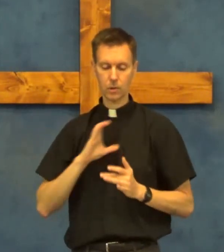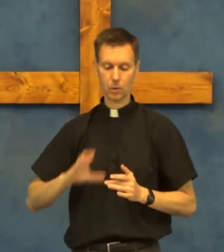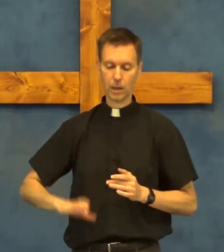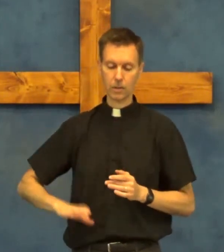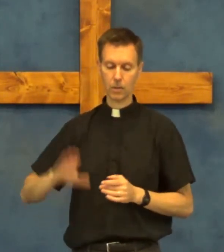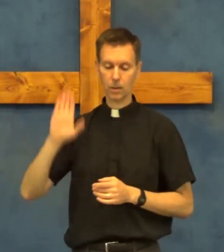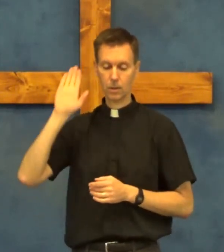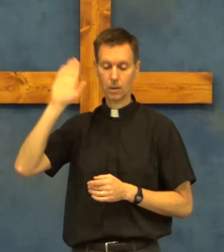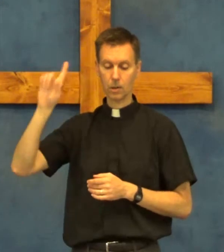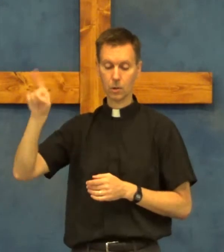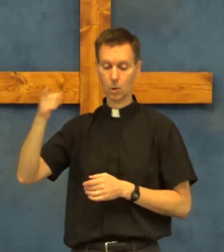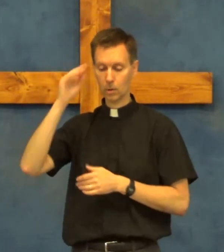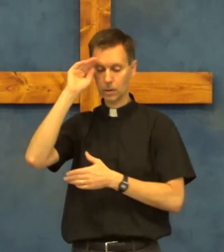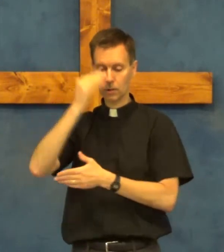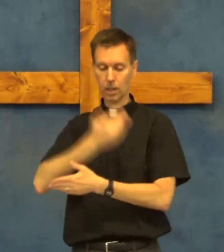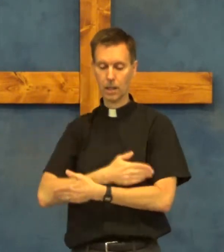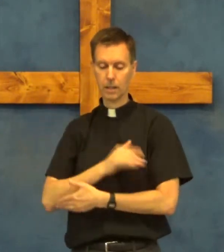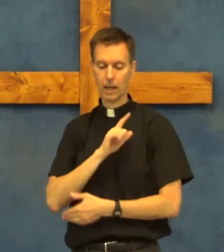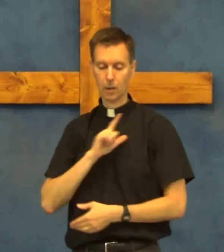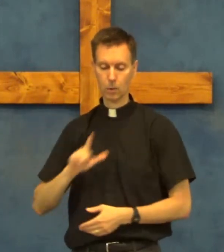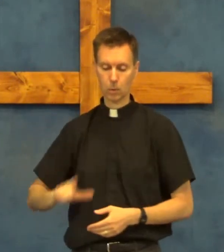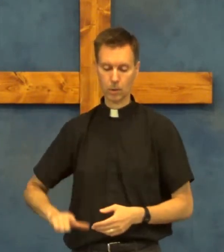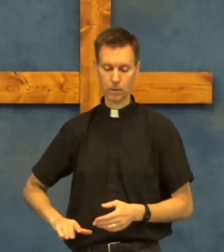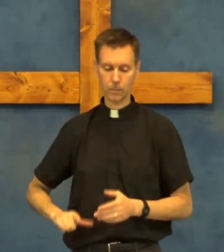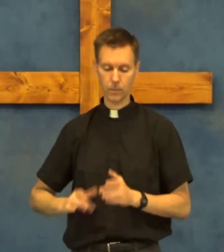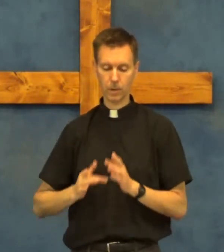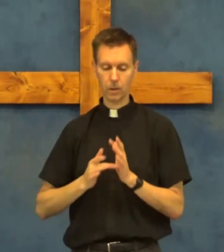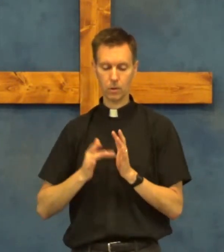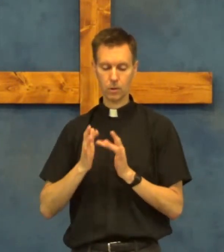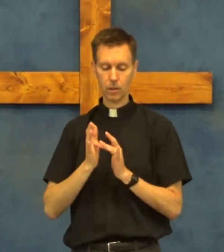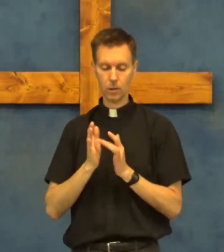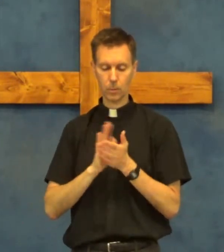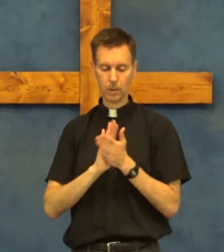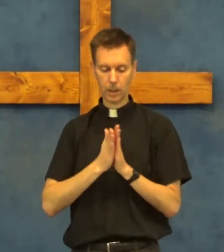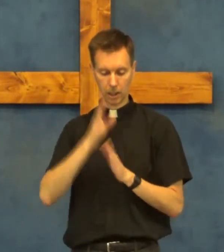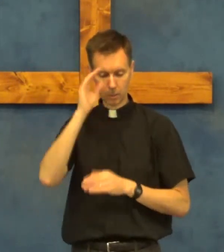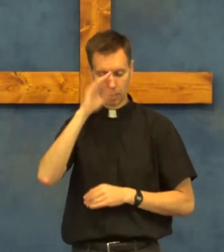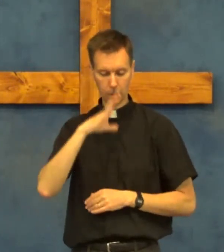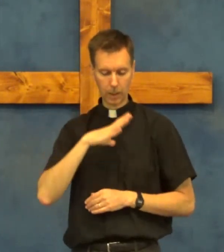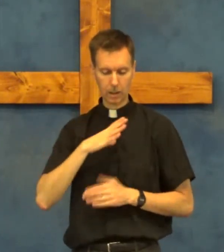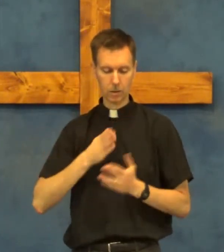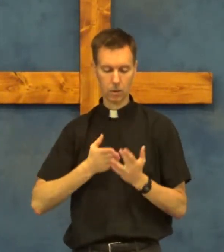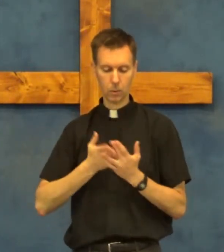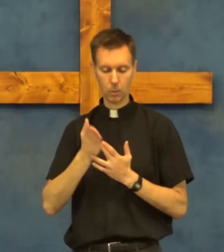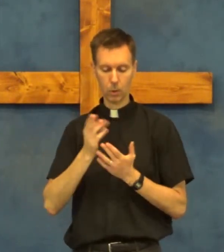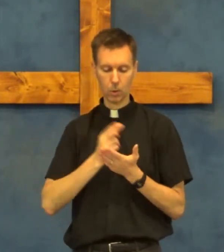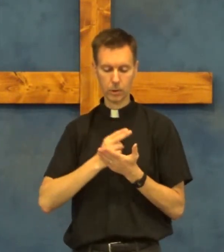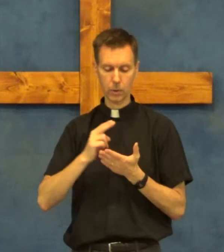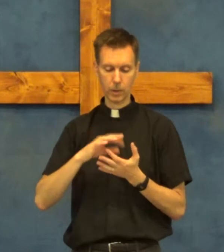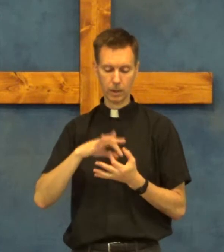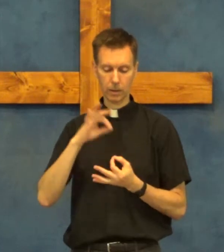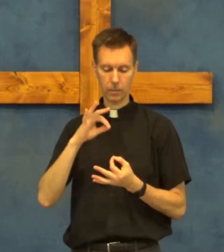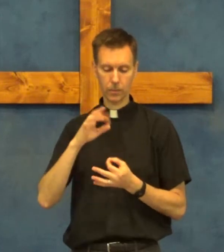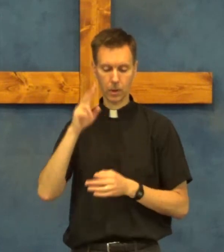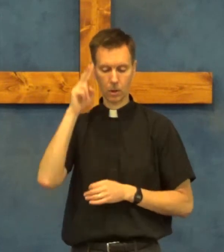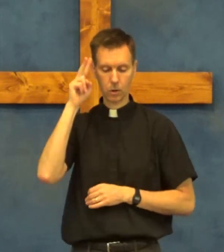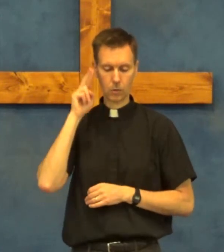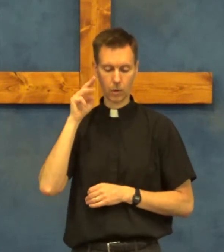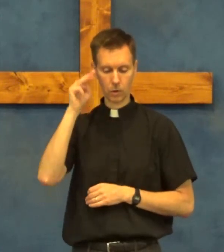Christ His only Son our Lord Jesus became a man through the Holy Spirit the Virgin